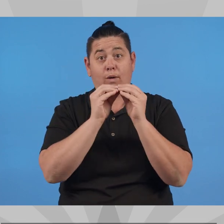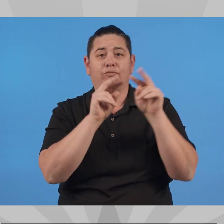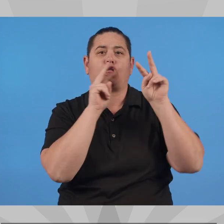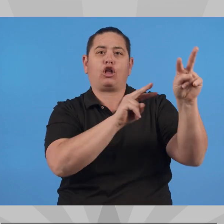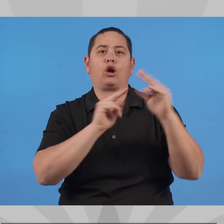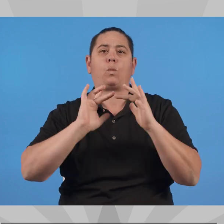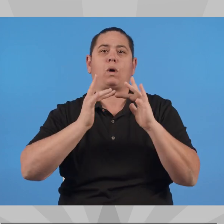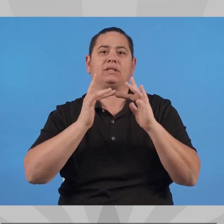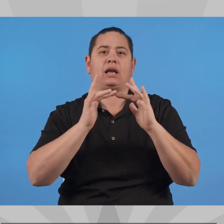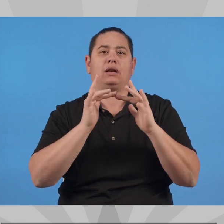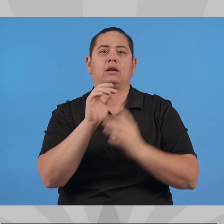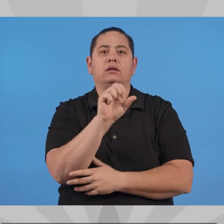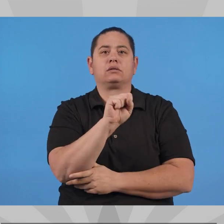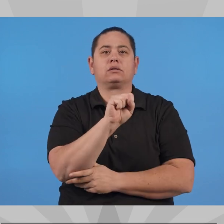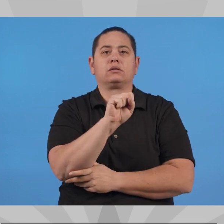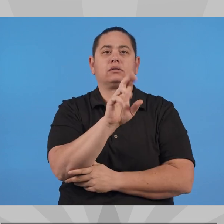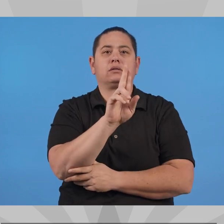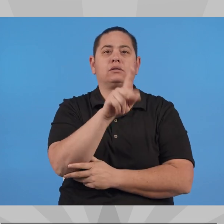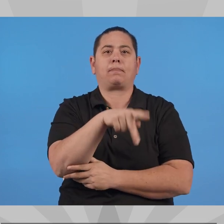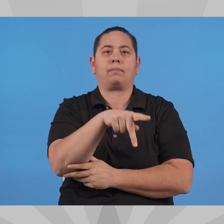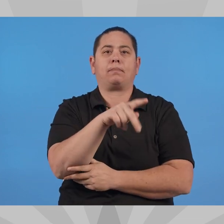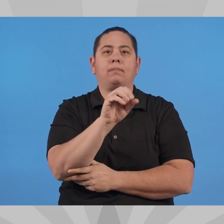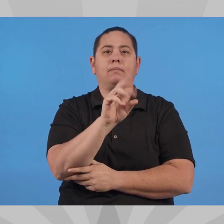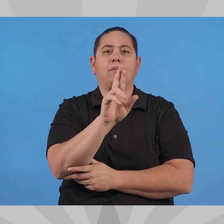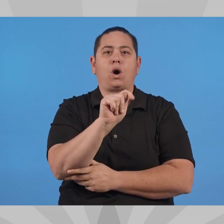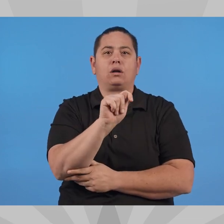Learn more at supportscantilbury.com